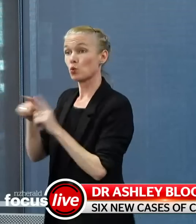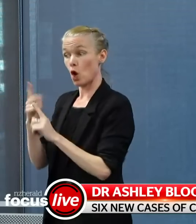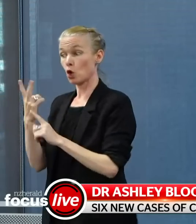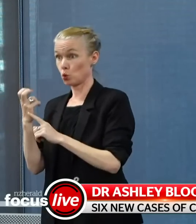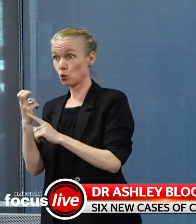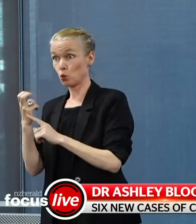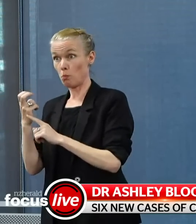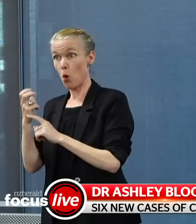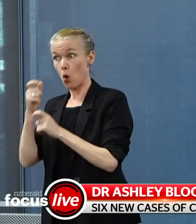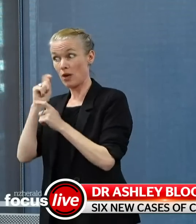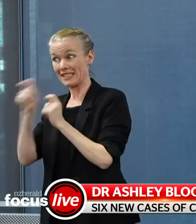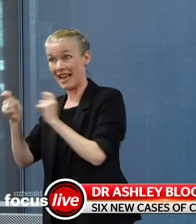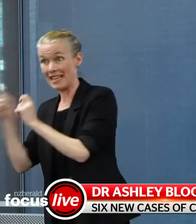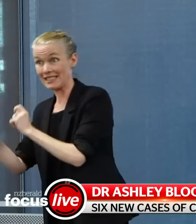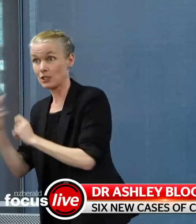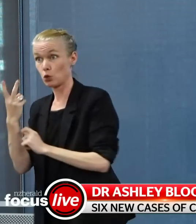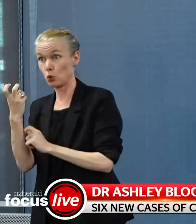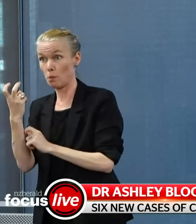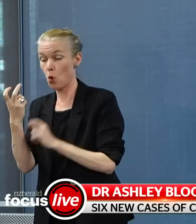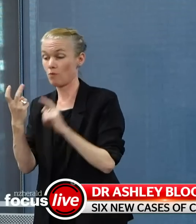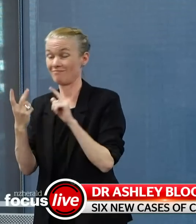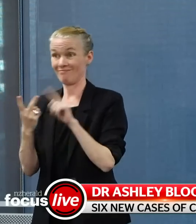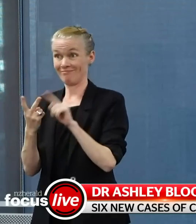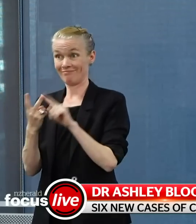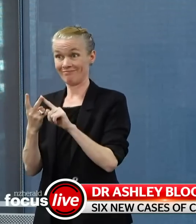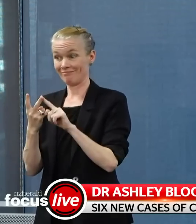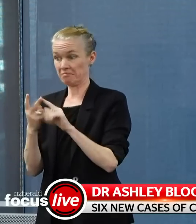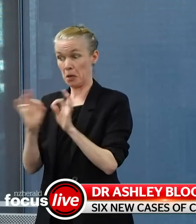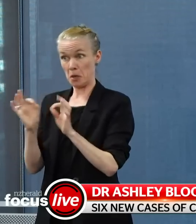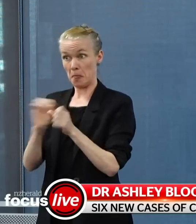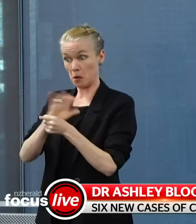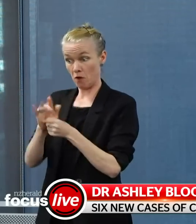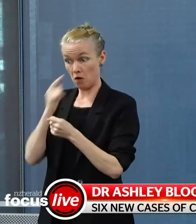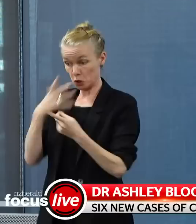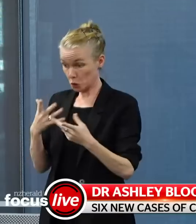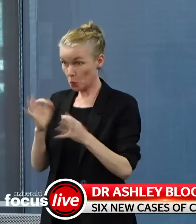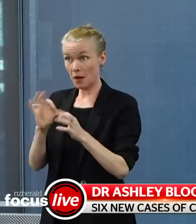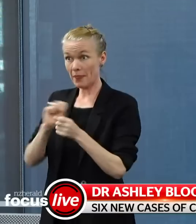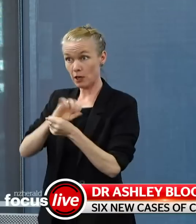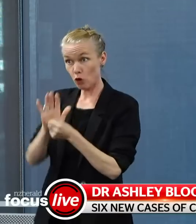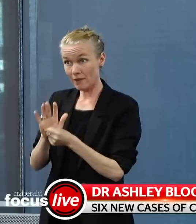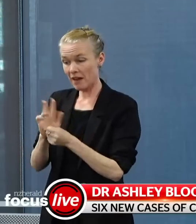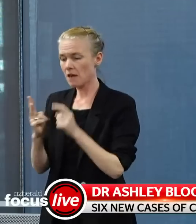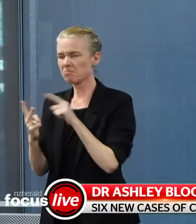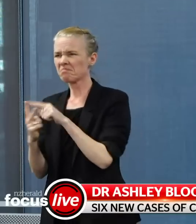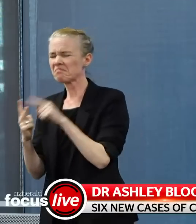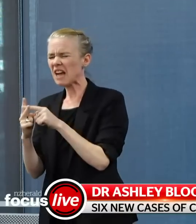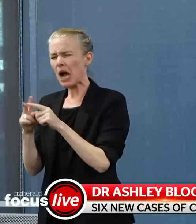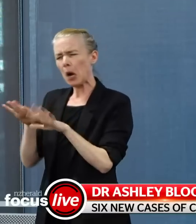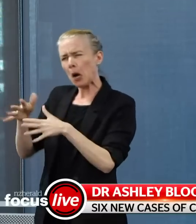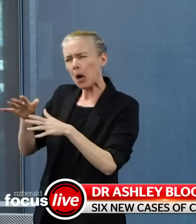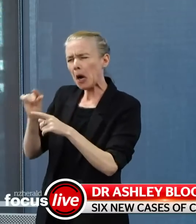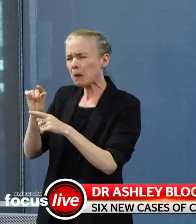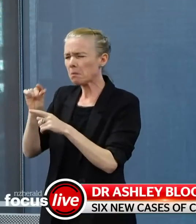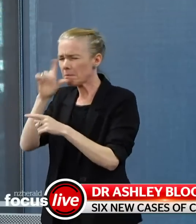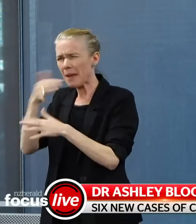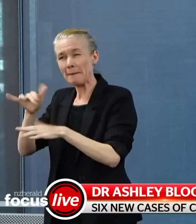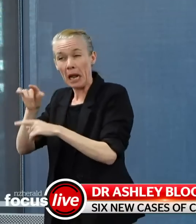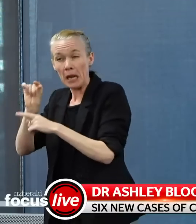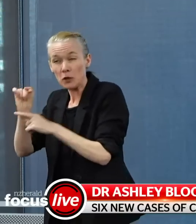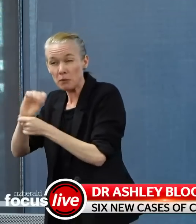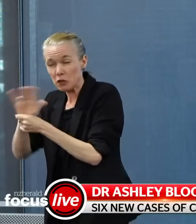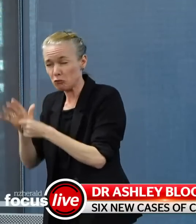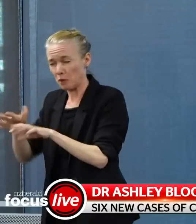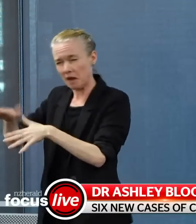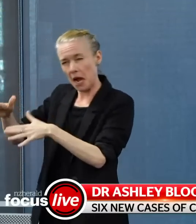managed isolation. The first was negative. The second, I think it was the second, was a weak positive. The characteristics of